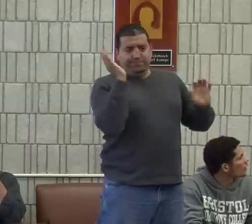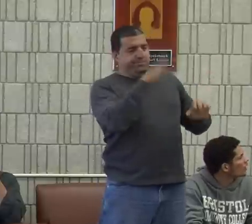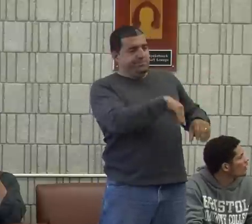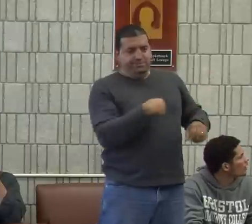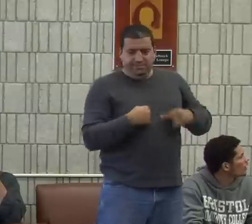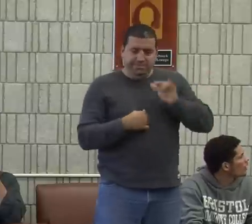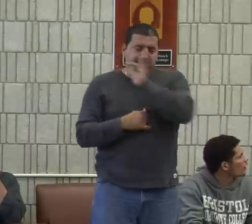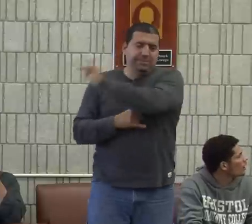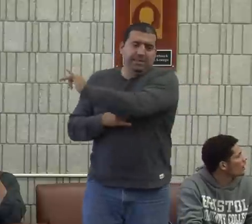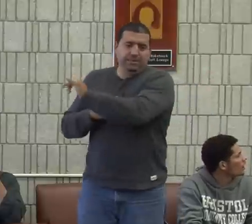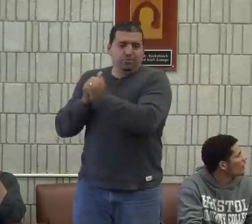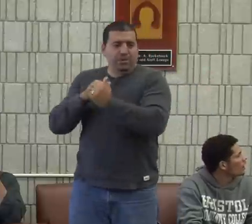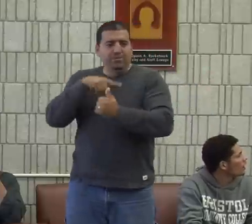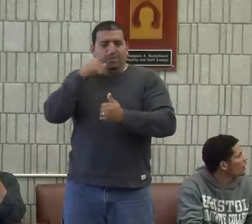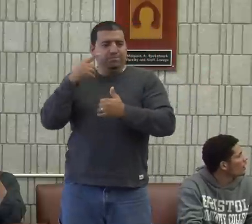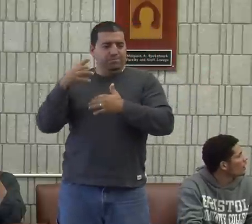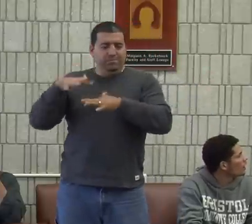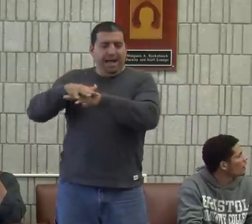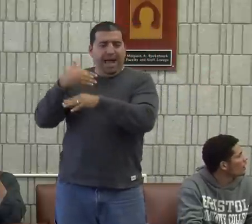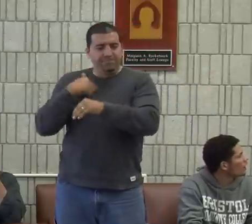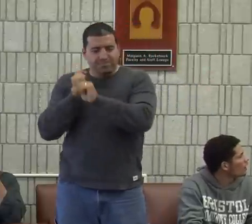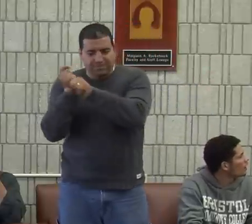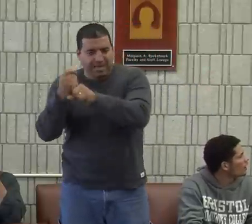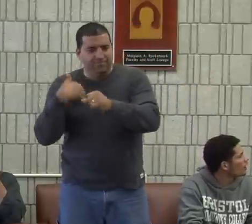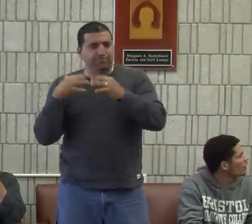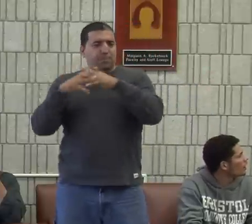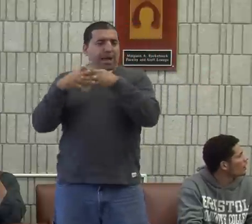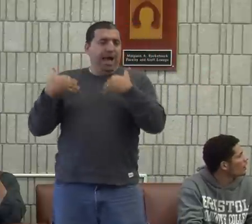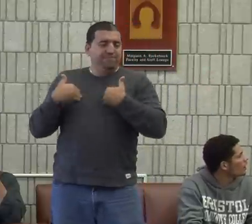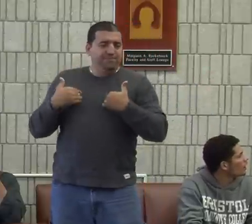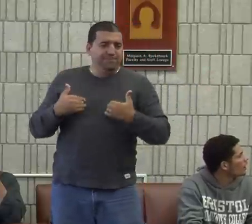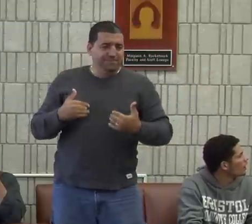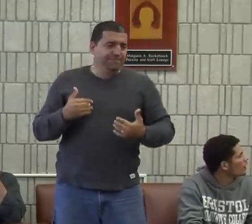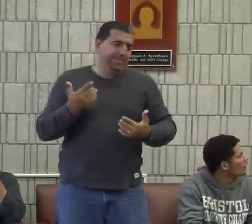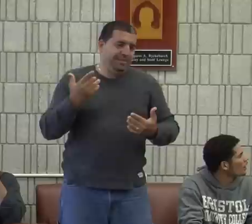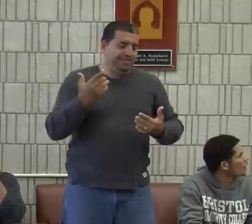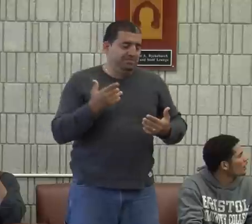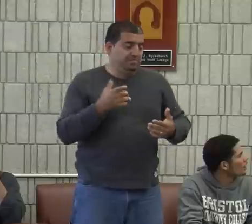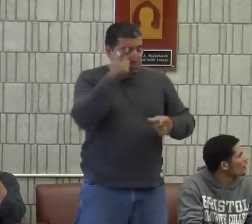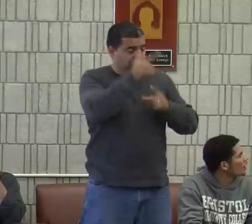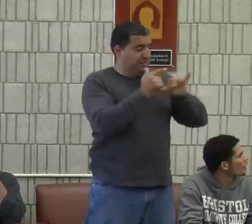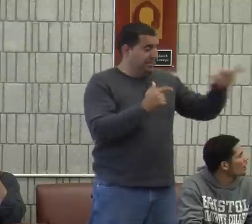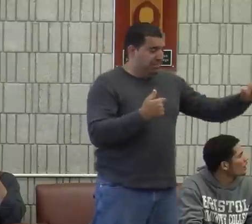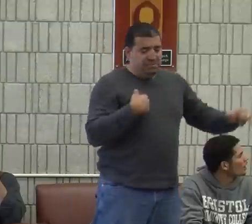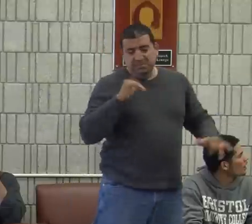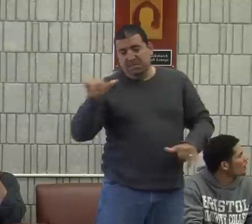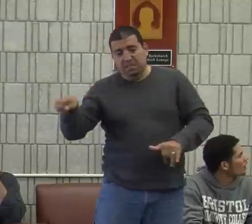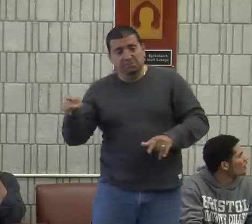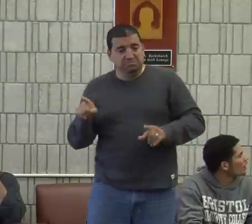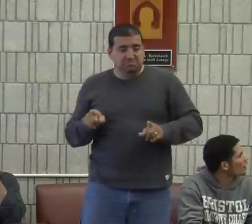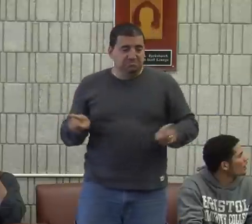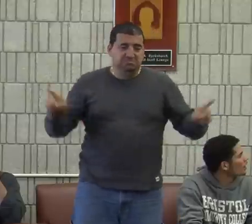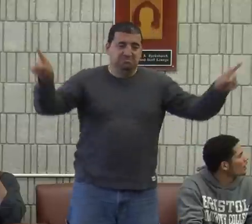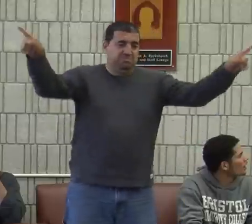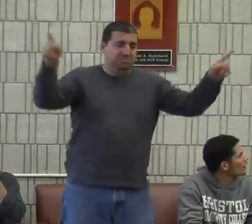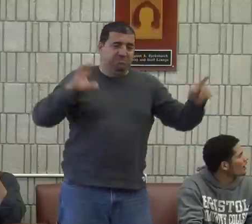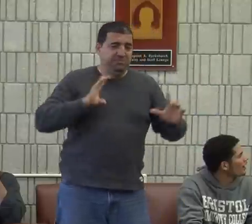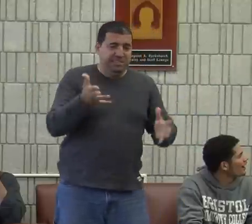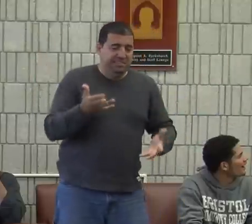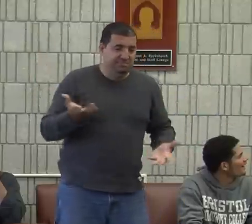football? He said, no. I said, nah, nah. I'm staying in public school. I want athletics. I want that baseball. I want that football. My brother stayed at the American School for the Deaf.